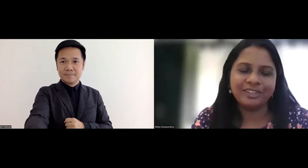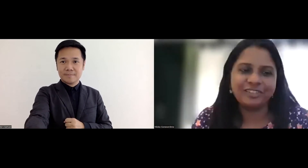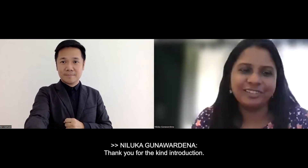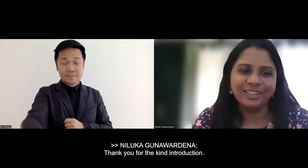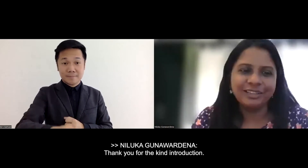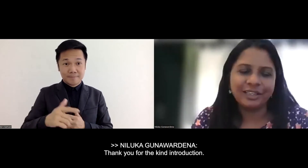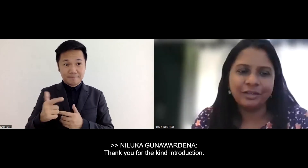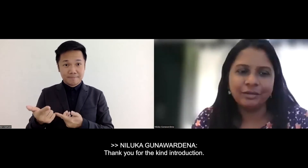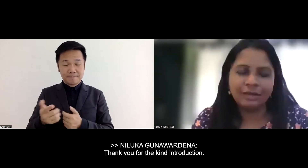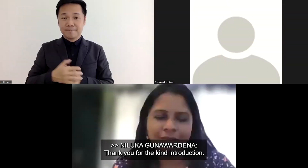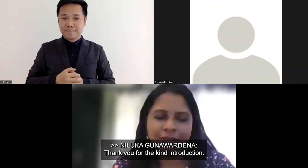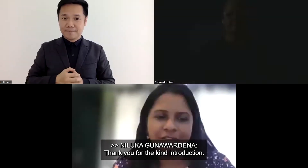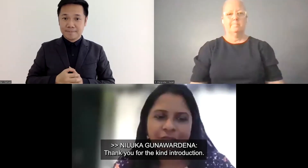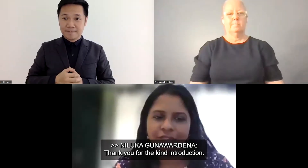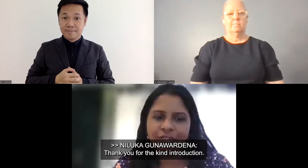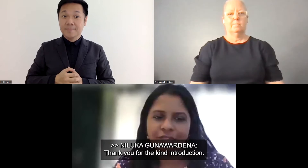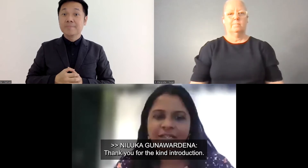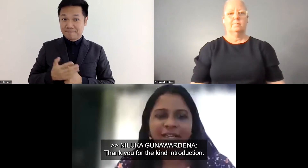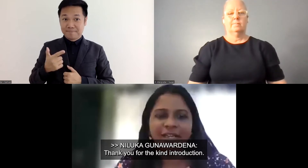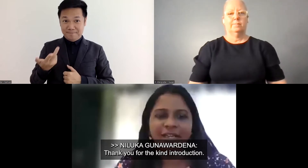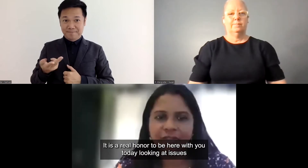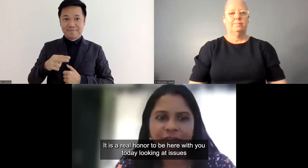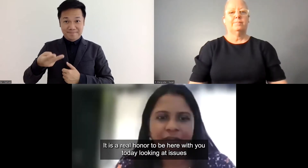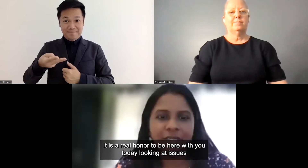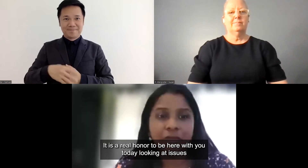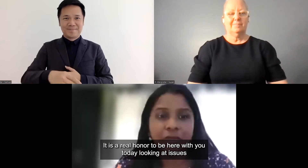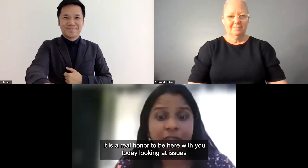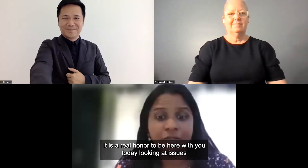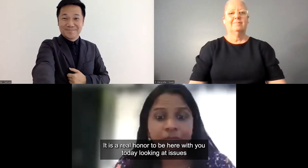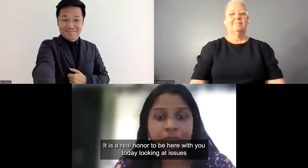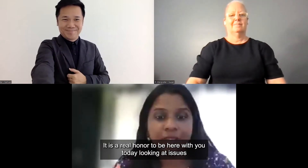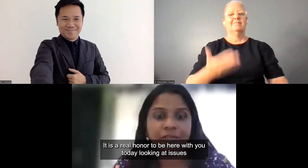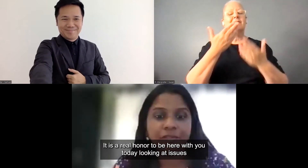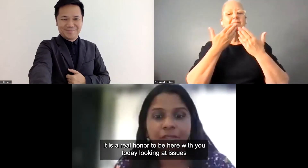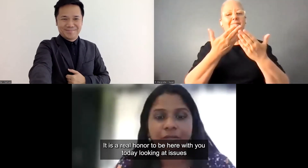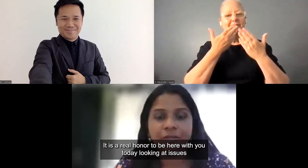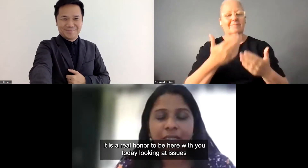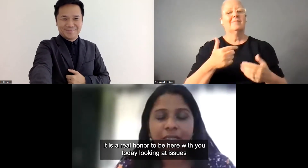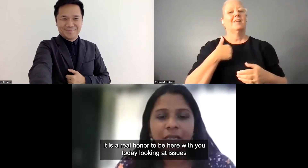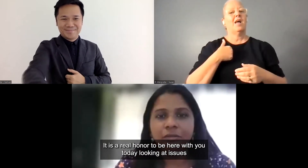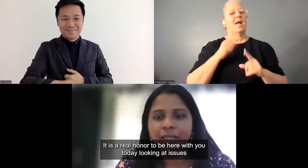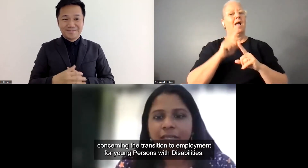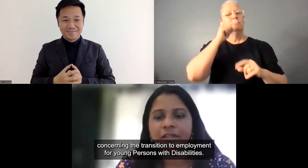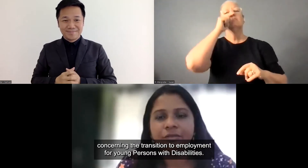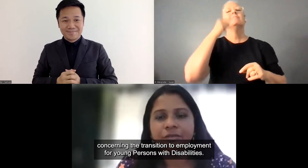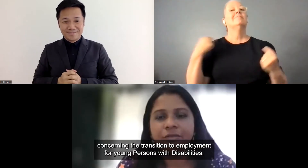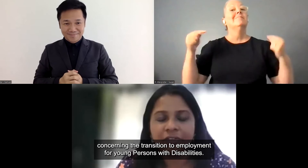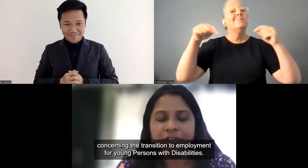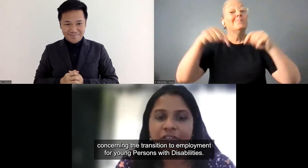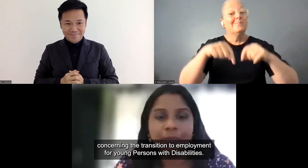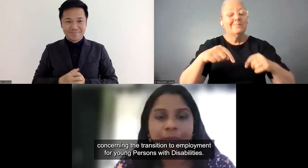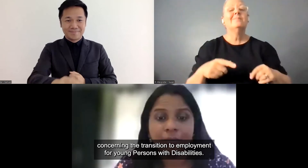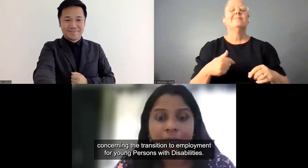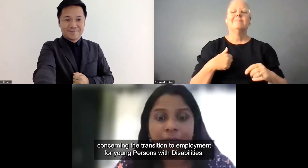thank you for the kind introduction it's a real honor to be with you here today looking at issues concerning the